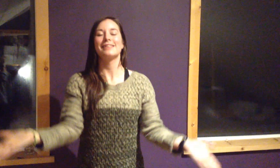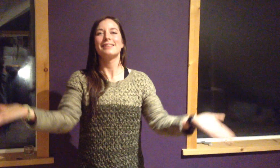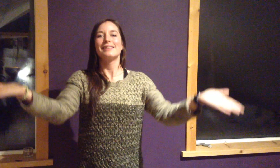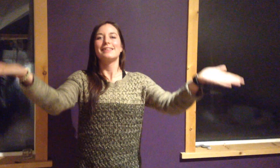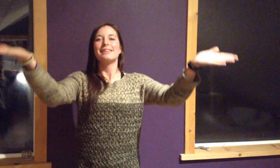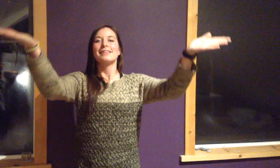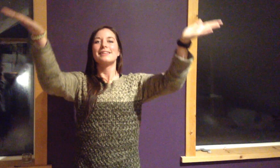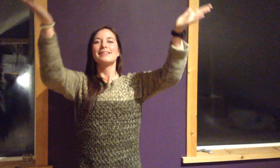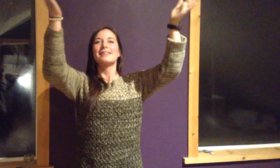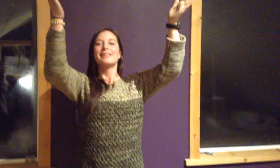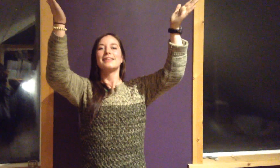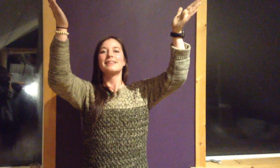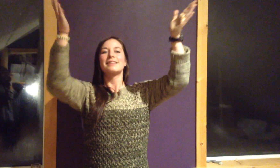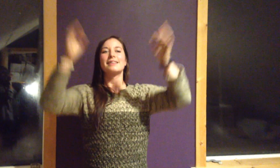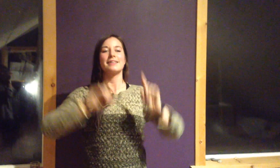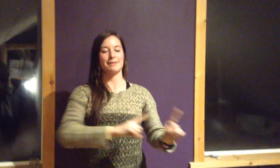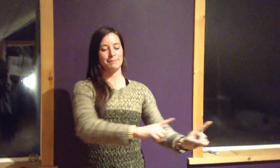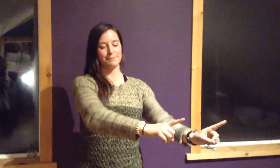uplift one another.